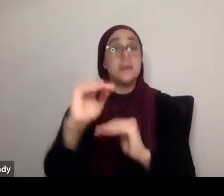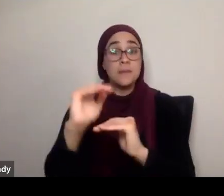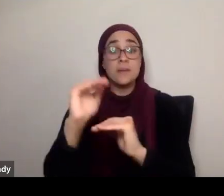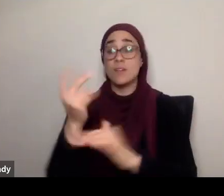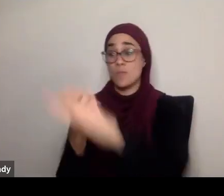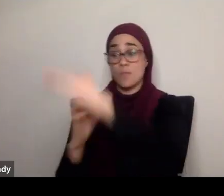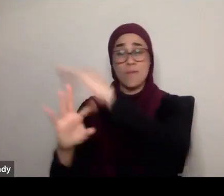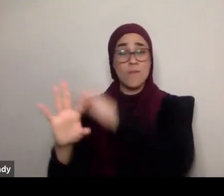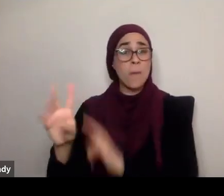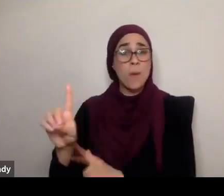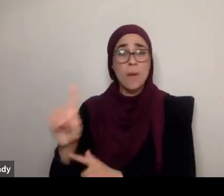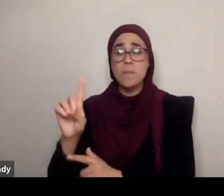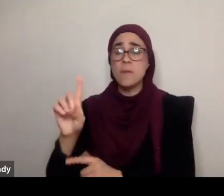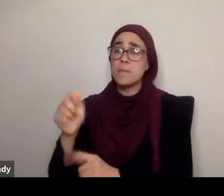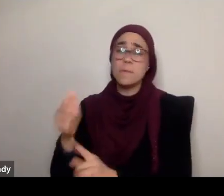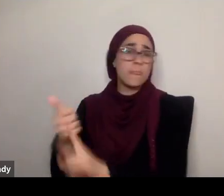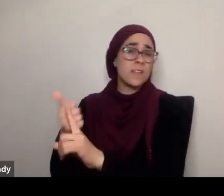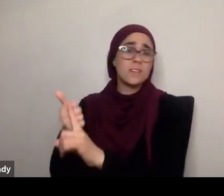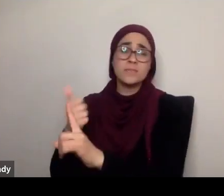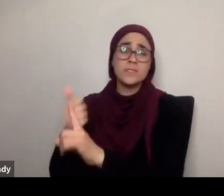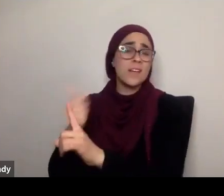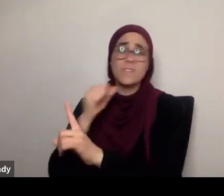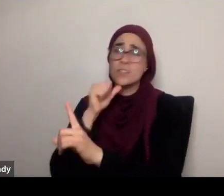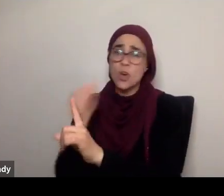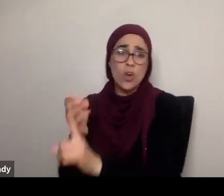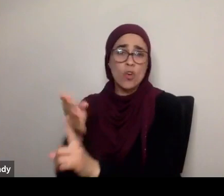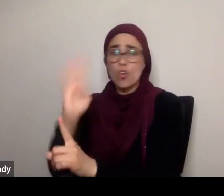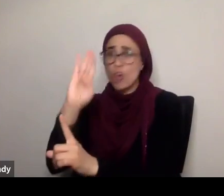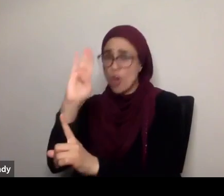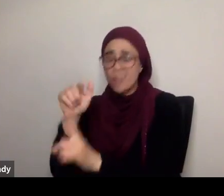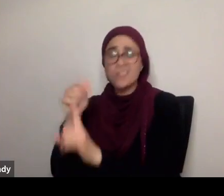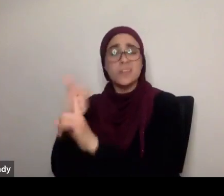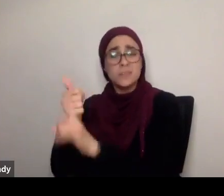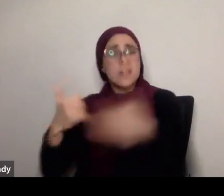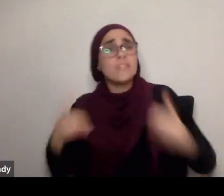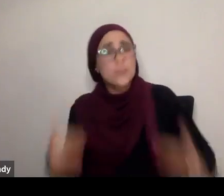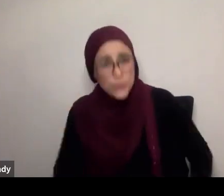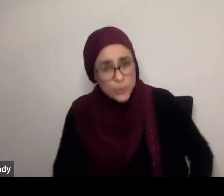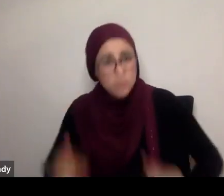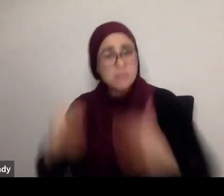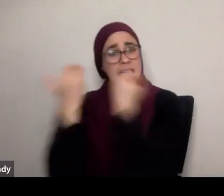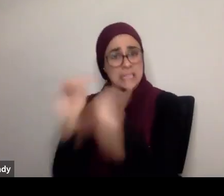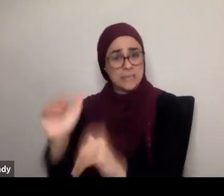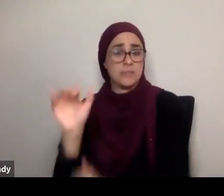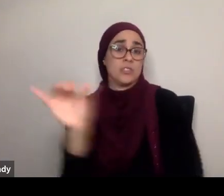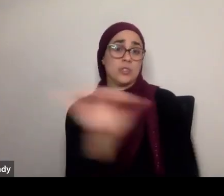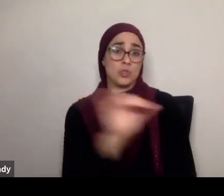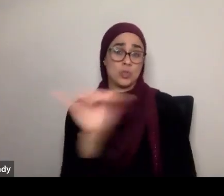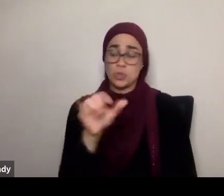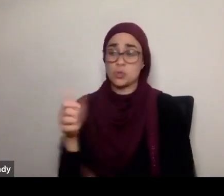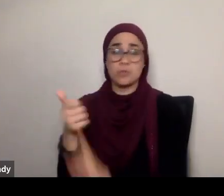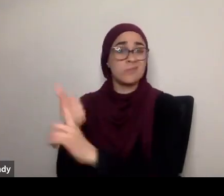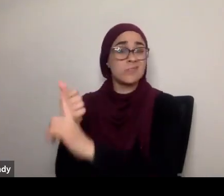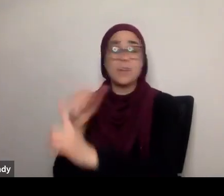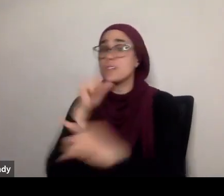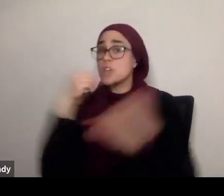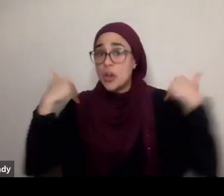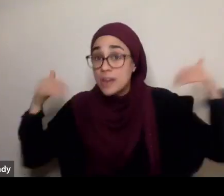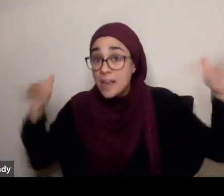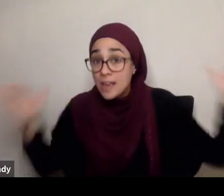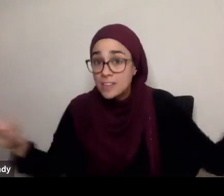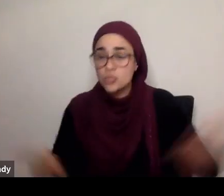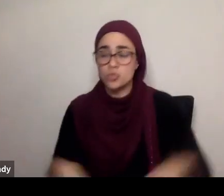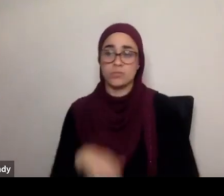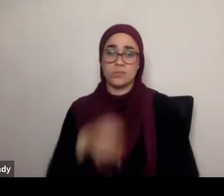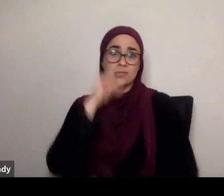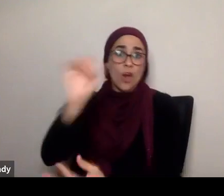divine in any way, shape or form, he is guided by the divine, Allah subhanahu wa ta'ala, but he is not, an angel, he is not, a being that